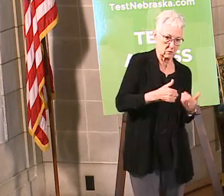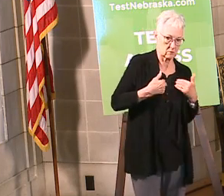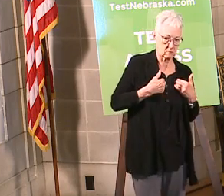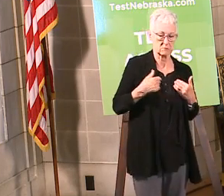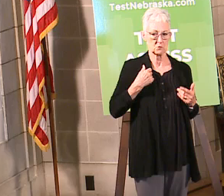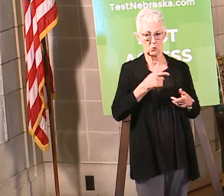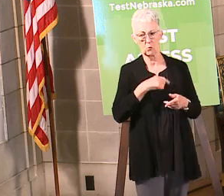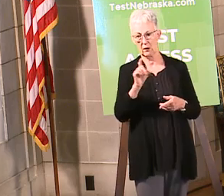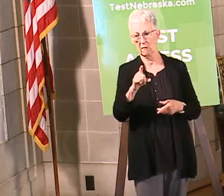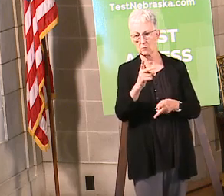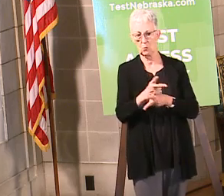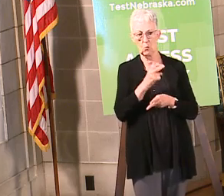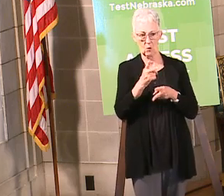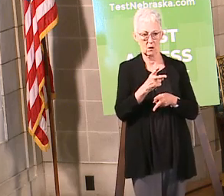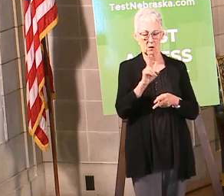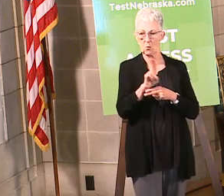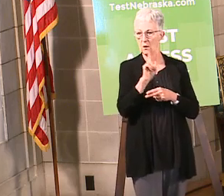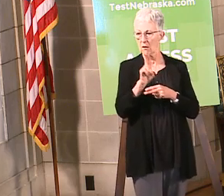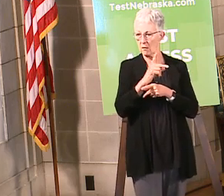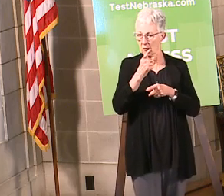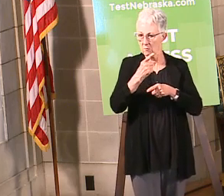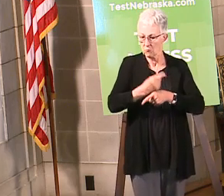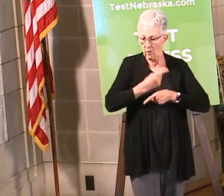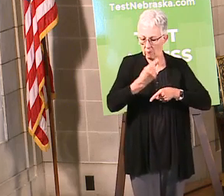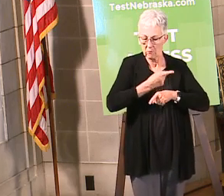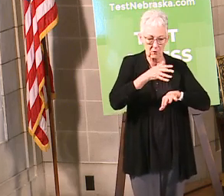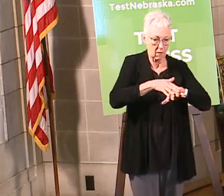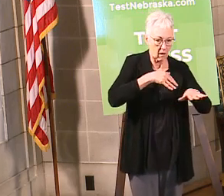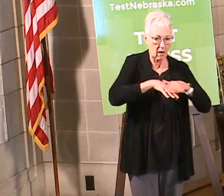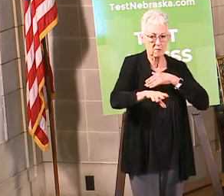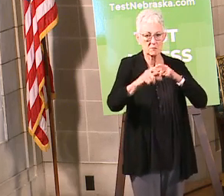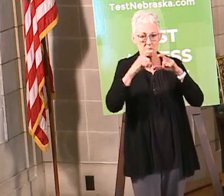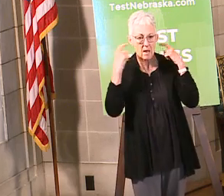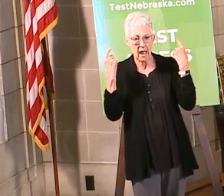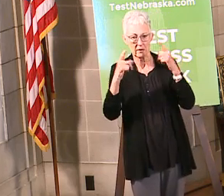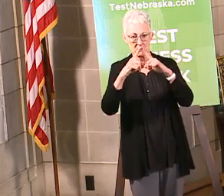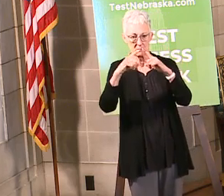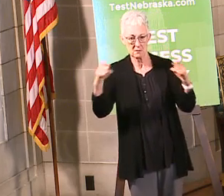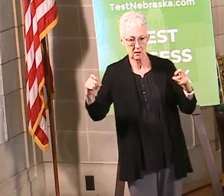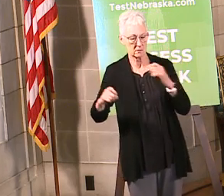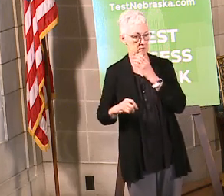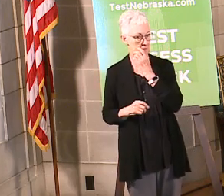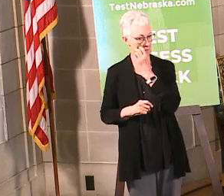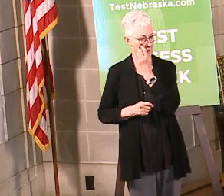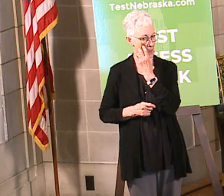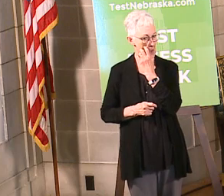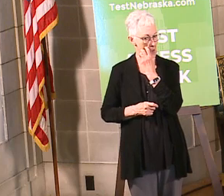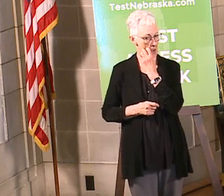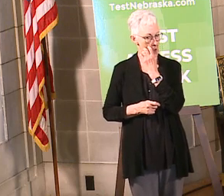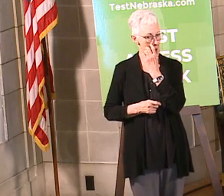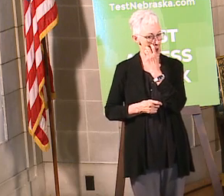precaution when we're dealing with members of the public yes did any of the folks who claimed they were